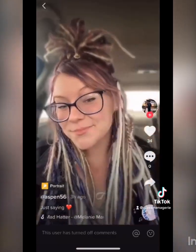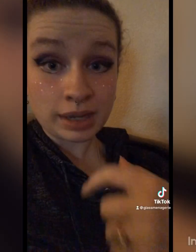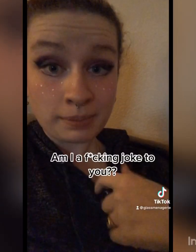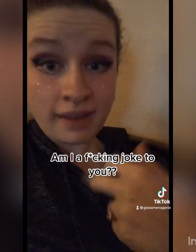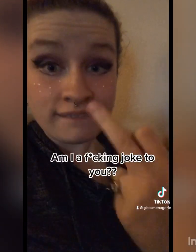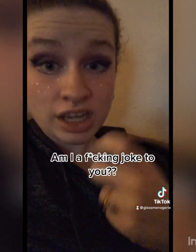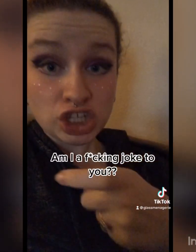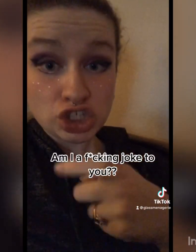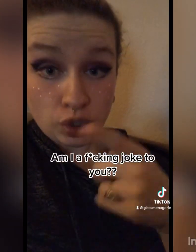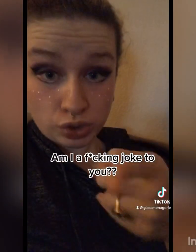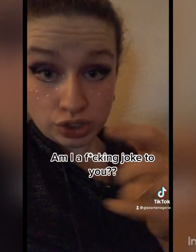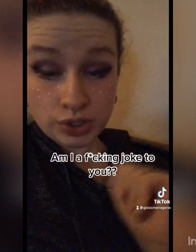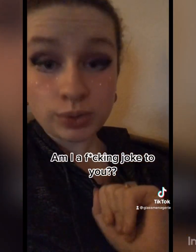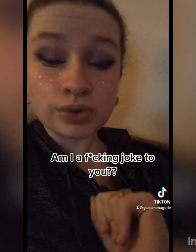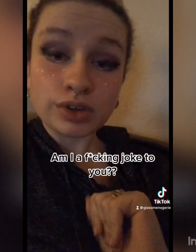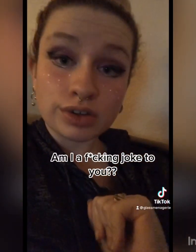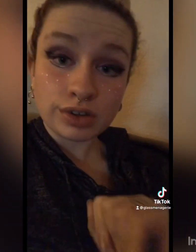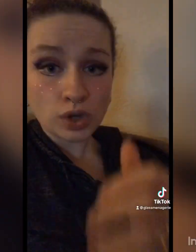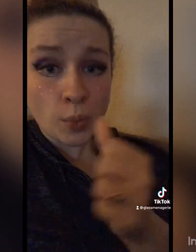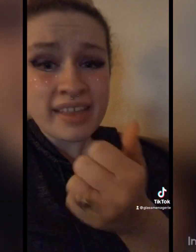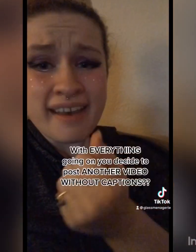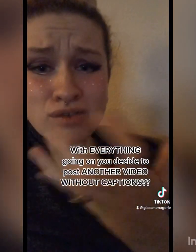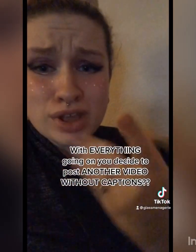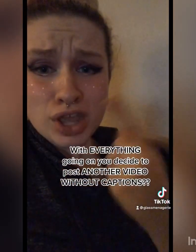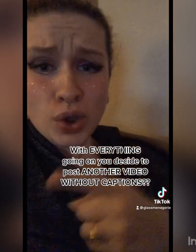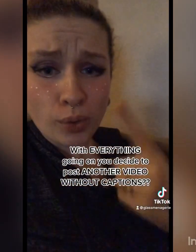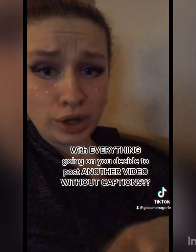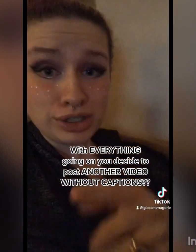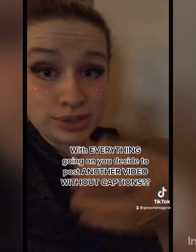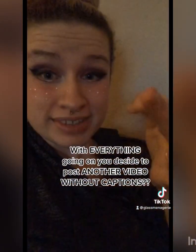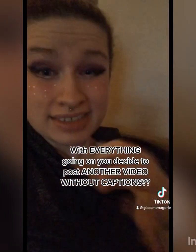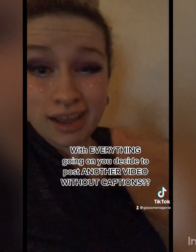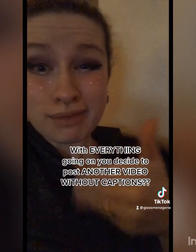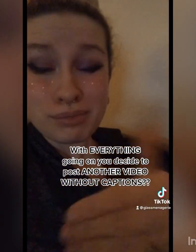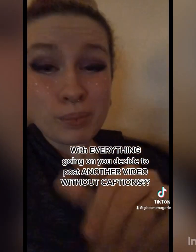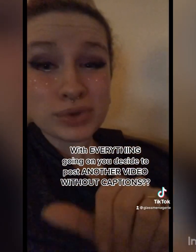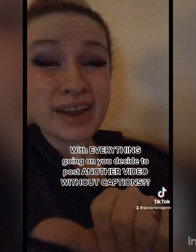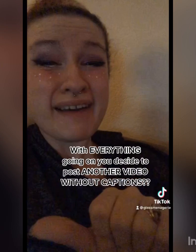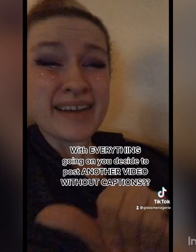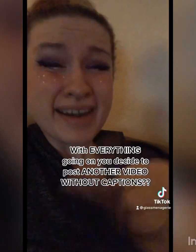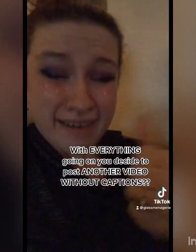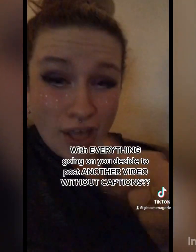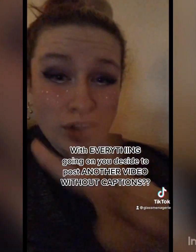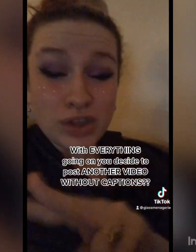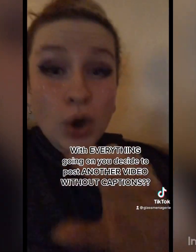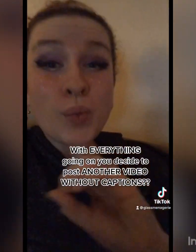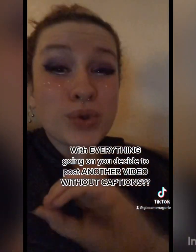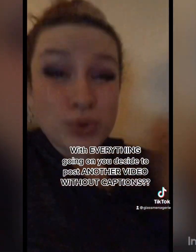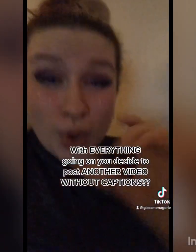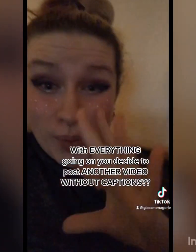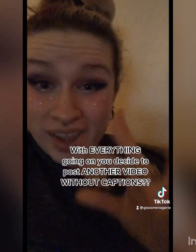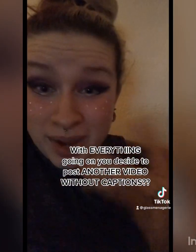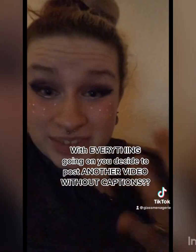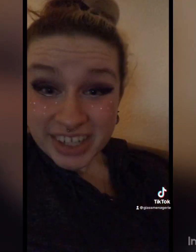Am I a fucking joke to you? With everything going on, you decide to post another video without captions?